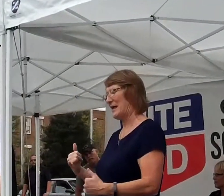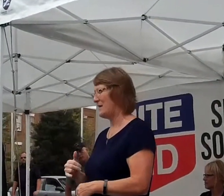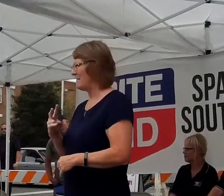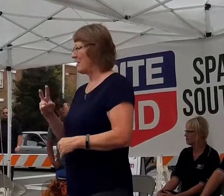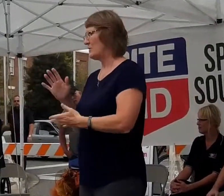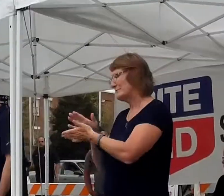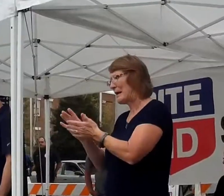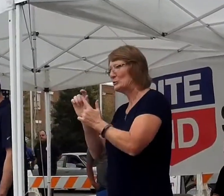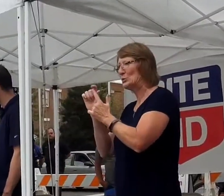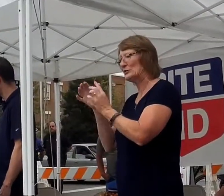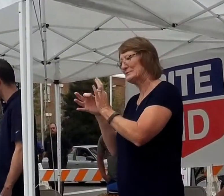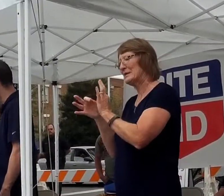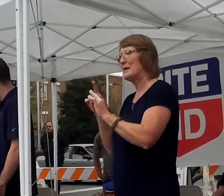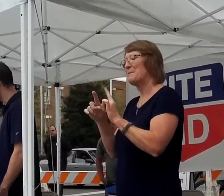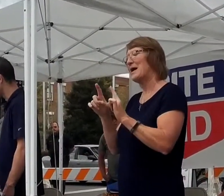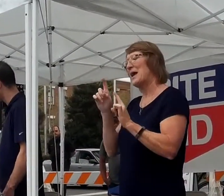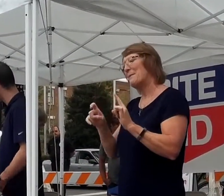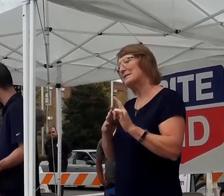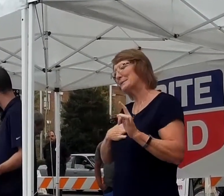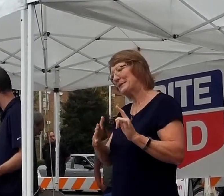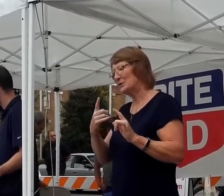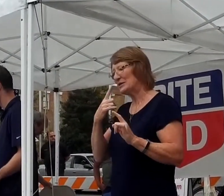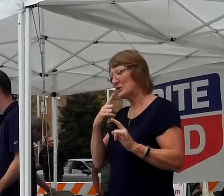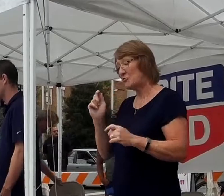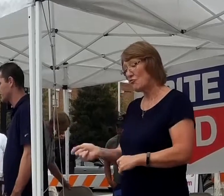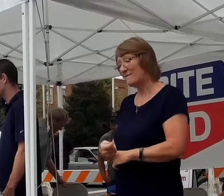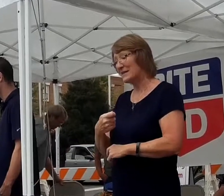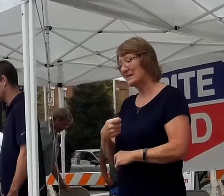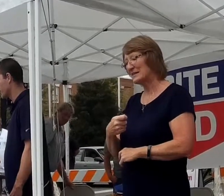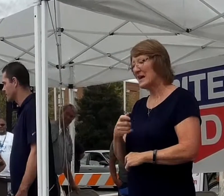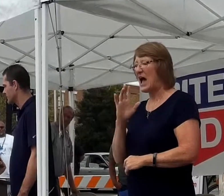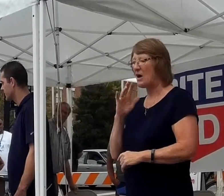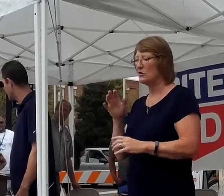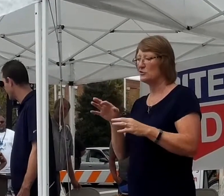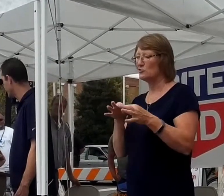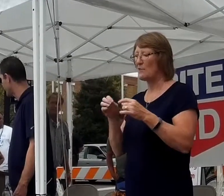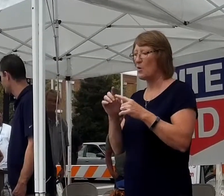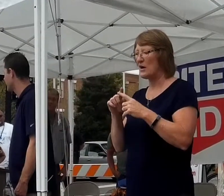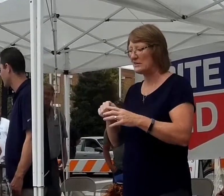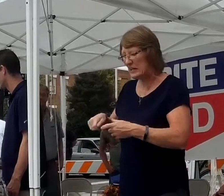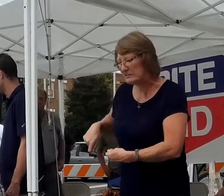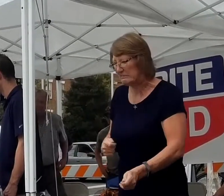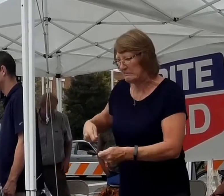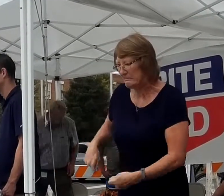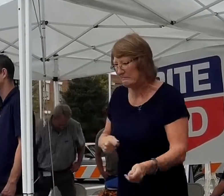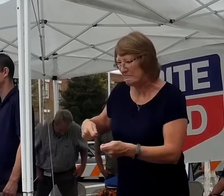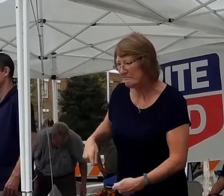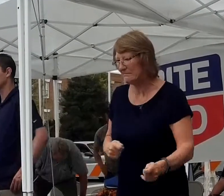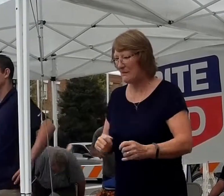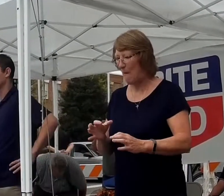very kind words of Ms. Gallman, I must admit when you said golfing, I would describe it more as digging for potatoes with the golf club.